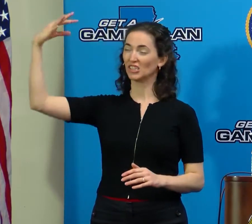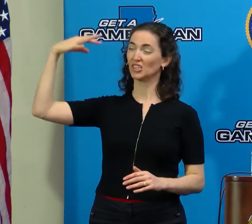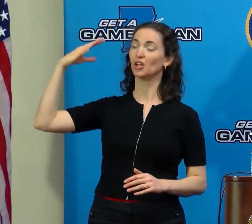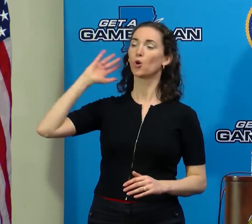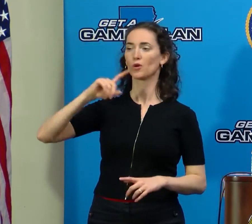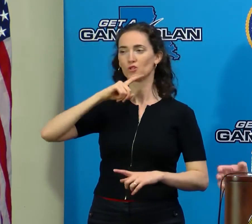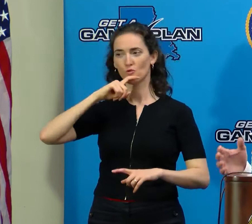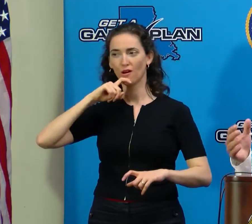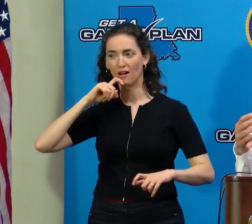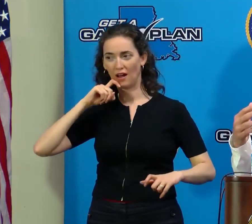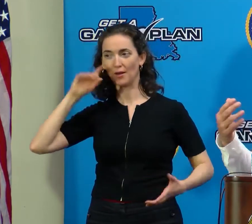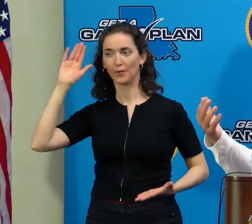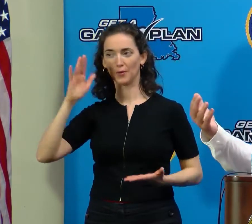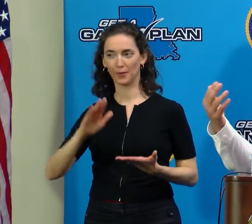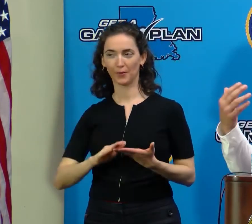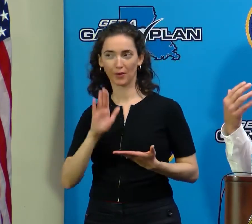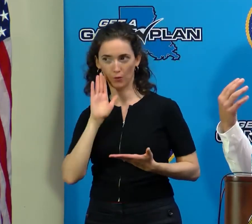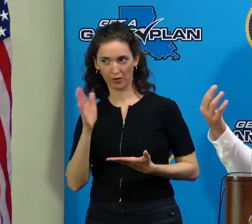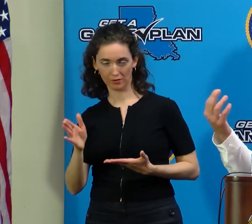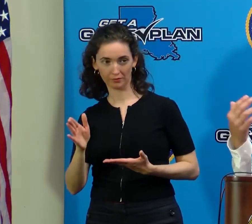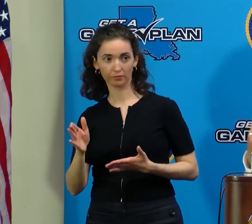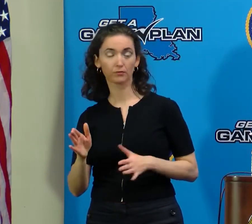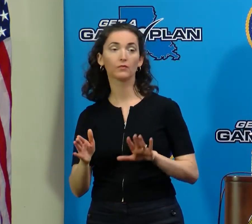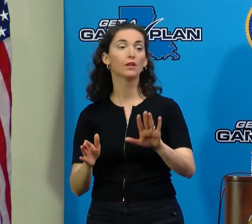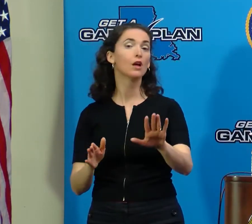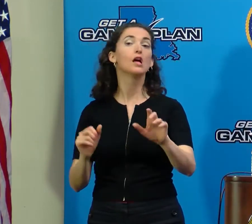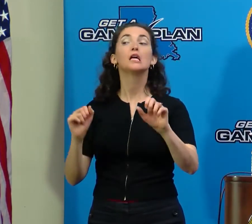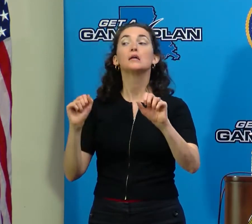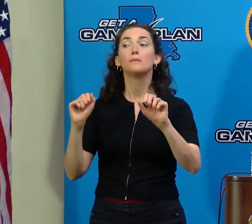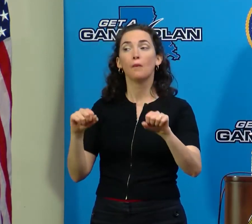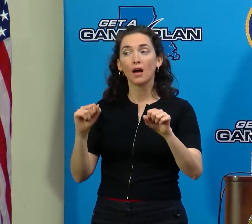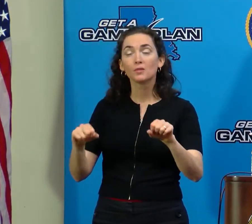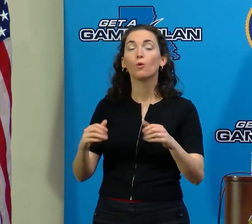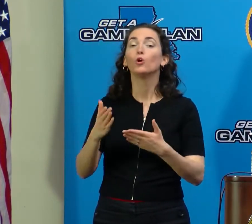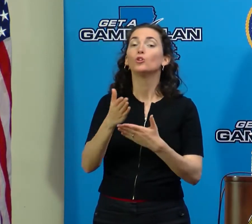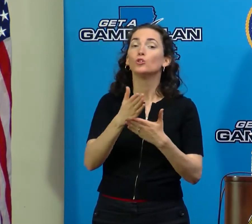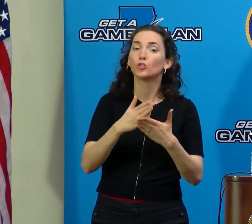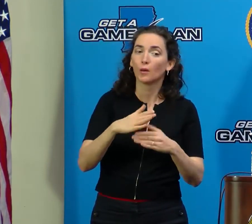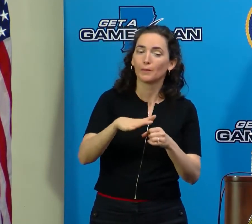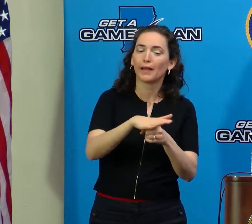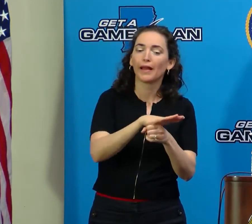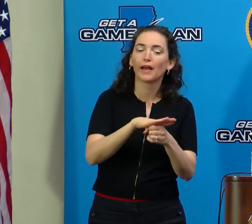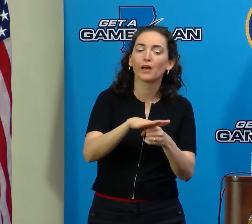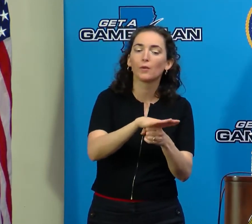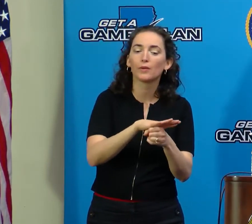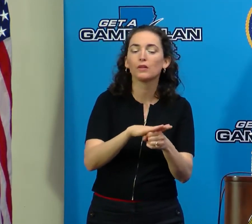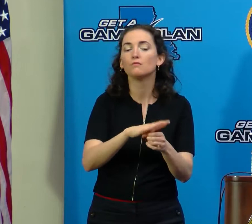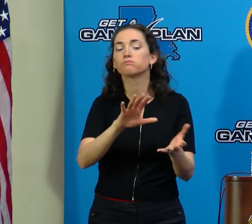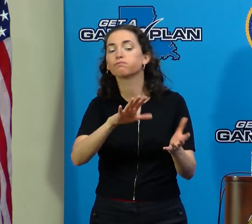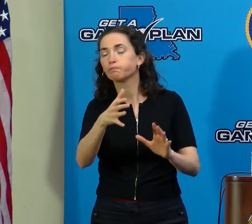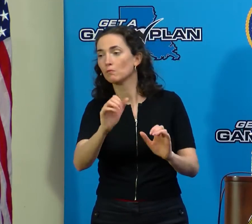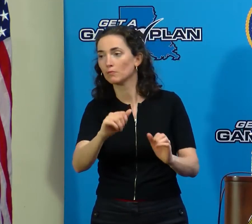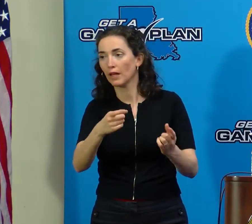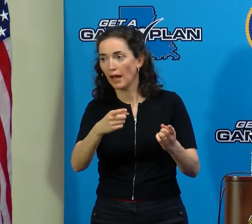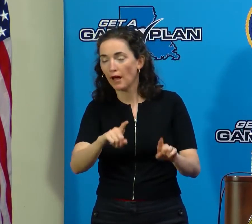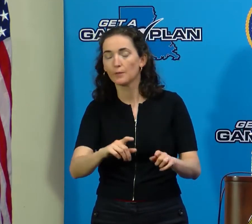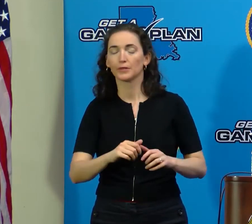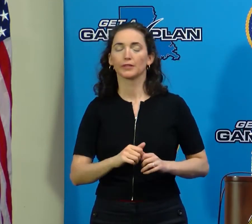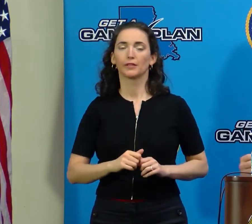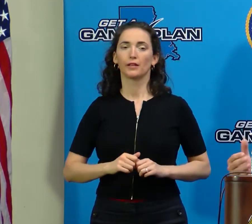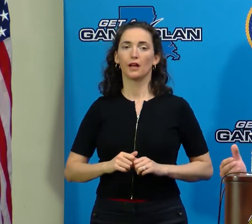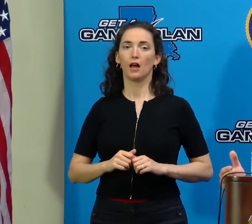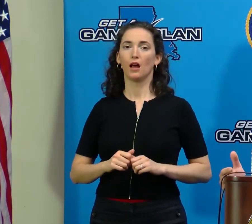well. And might there be an isolated area or two where, you know, something could happen and there be